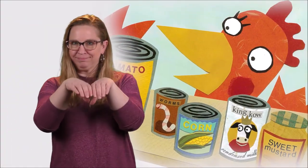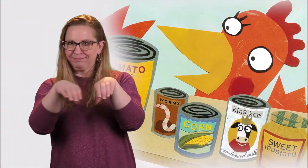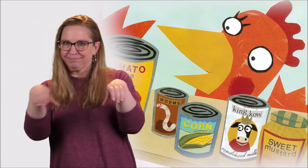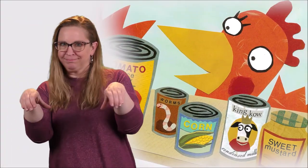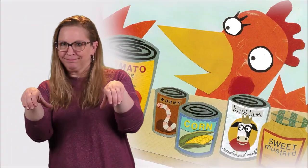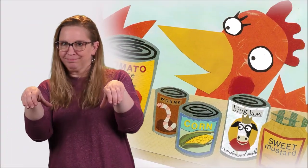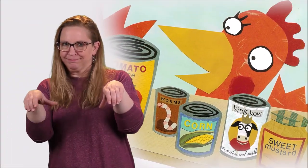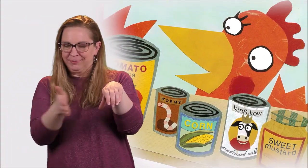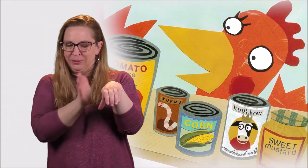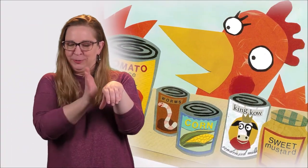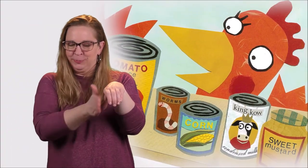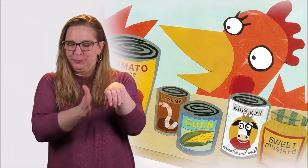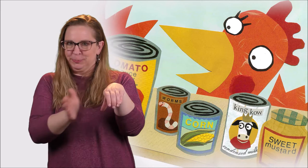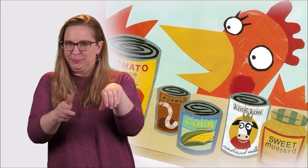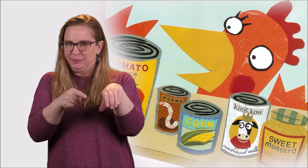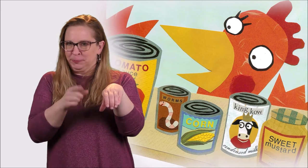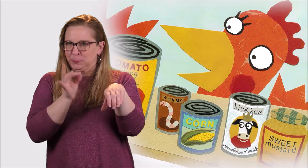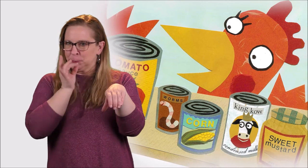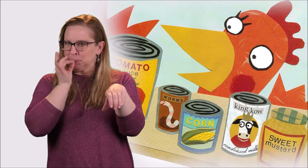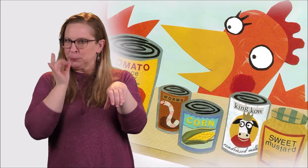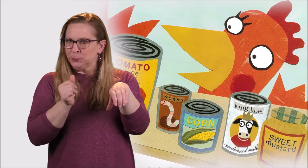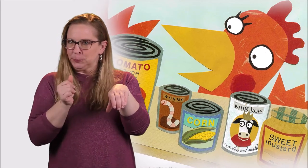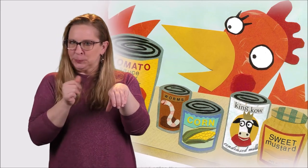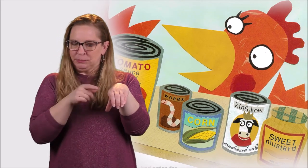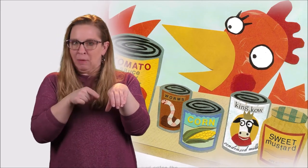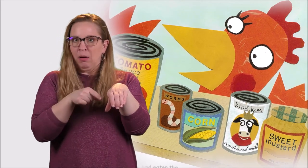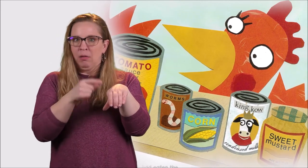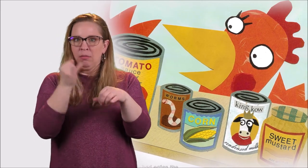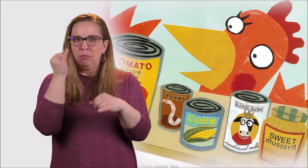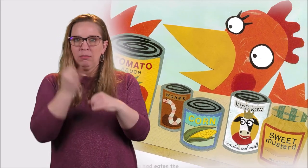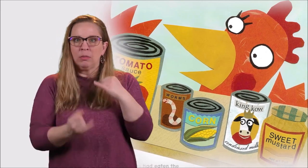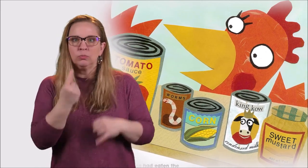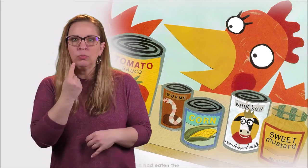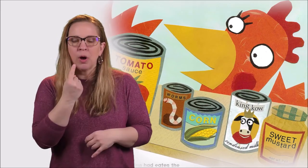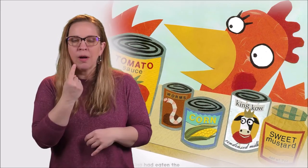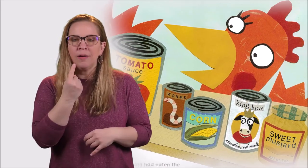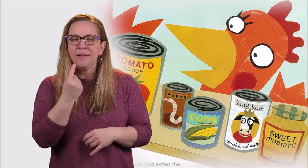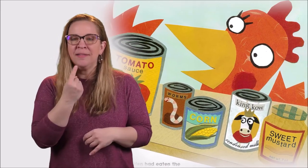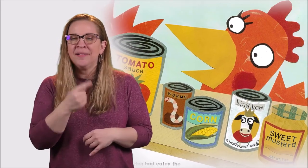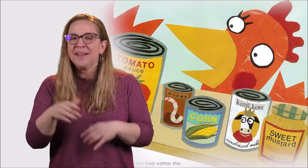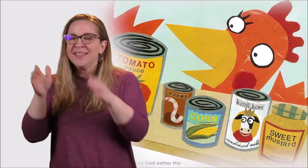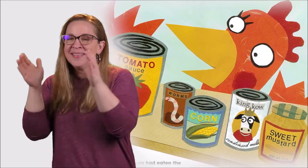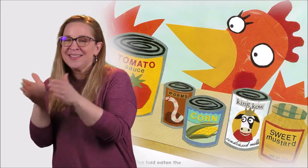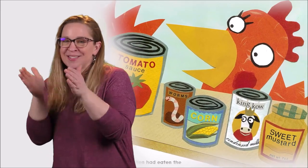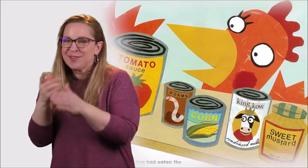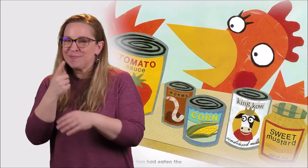The Little Red Hen had eaten the last slice of her tasty loaf of bread.